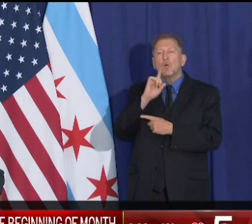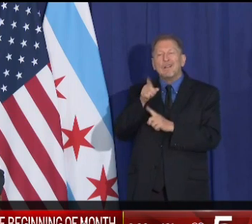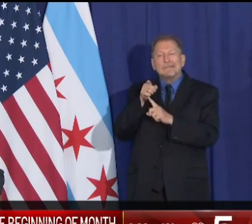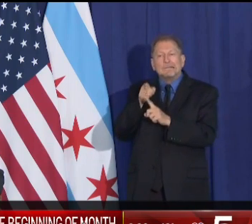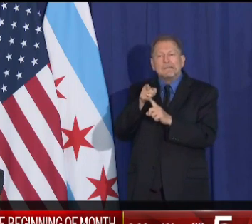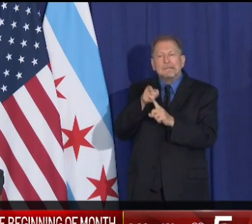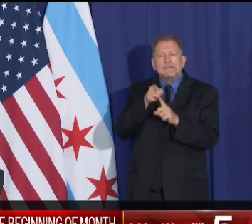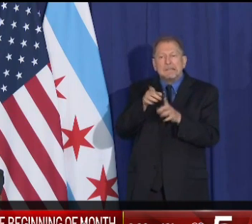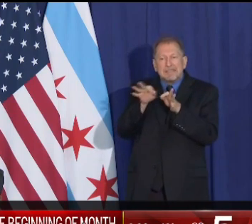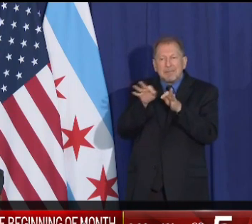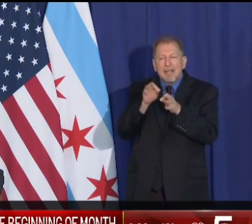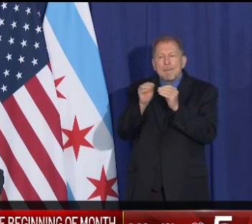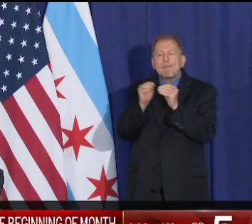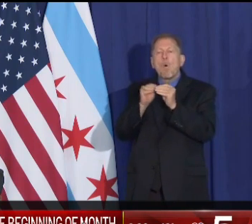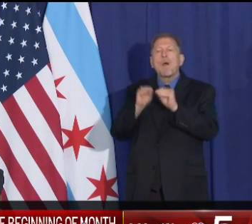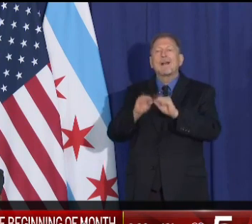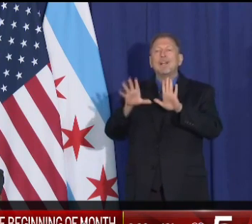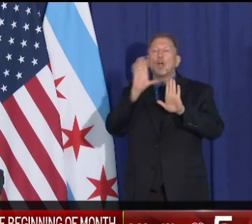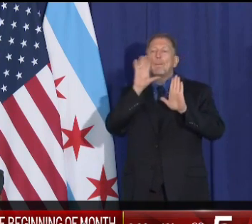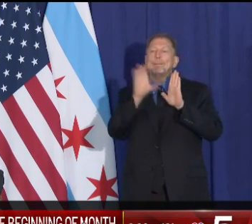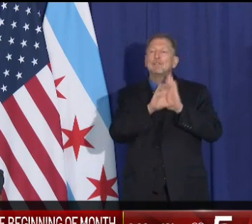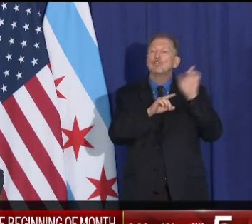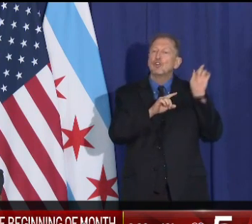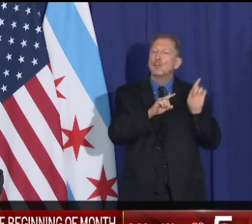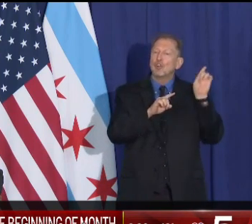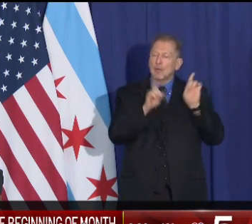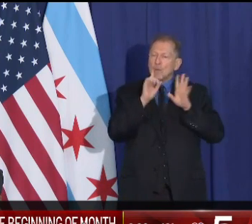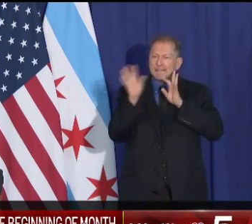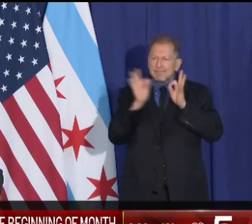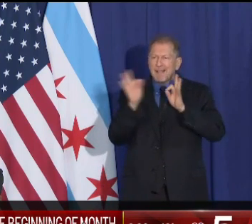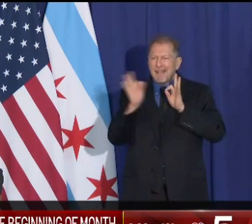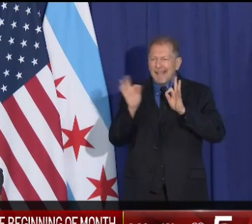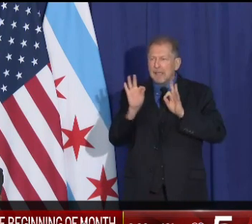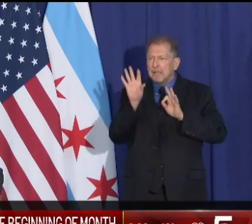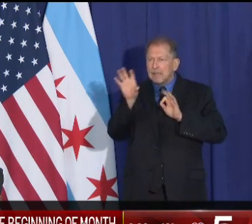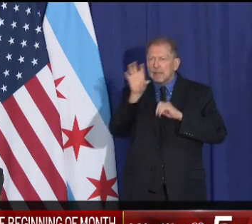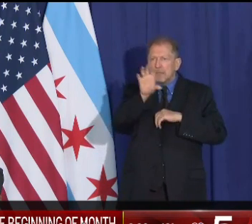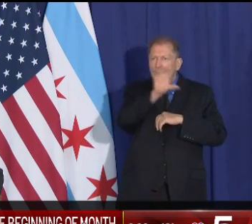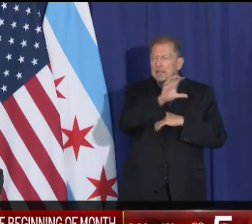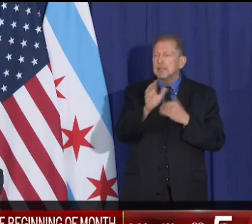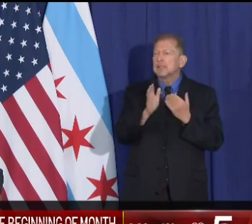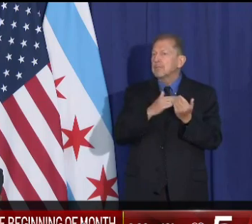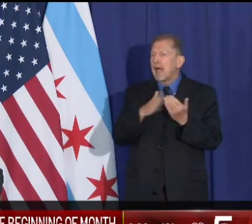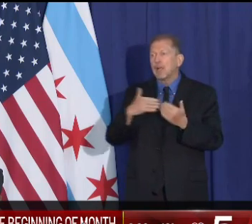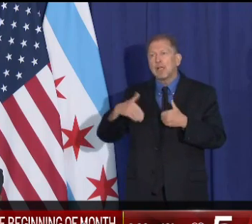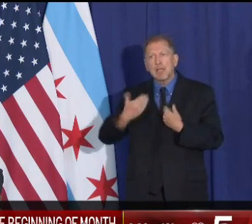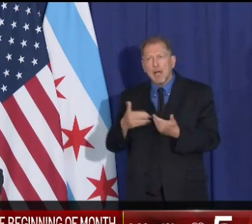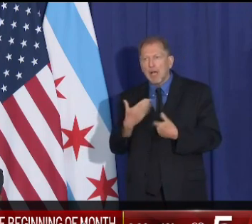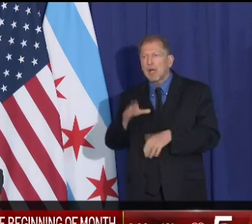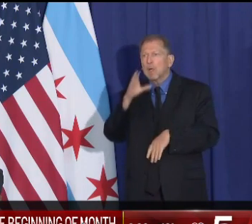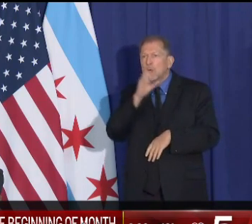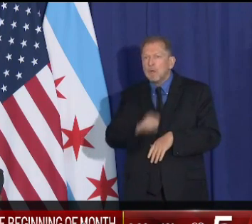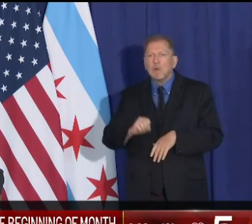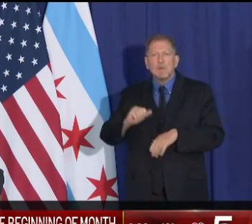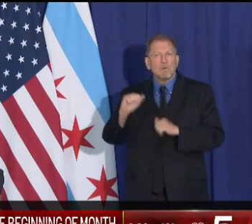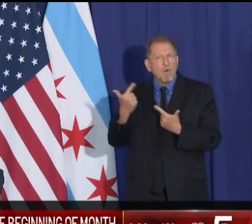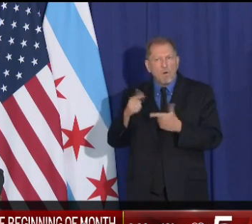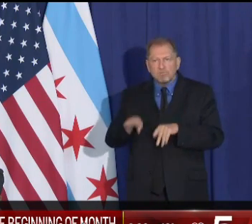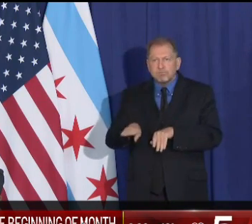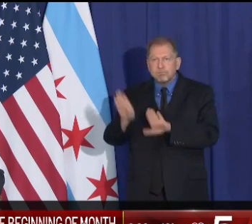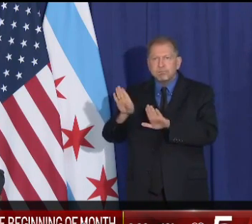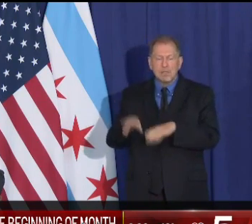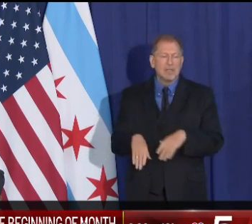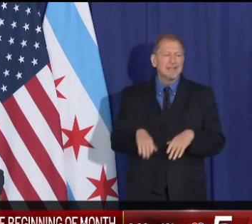this in a very graphic way. Every age group, every demographic, every area of the city